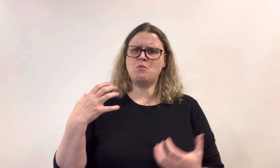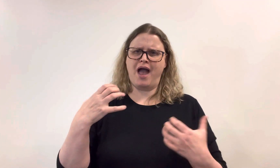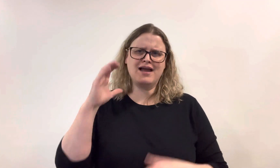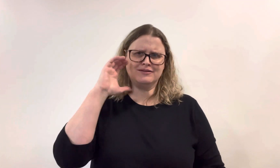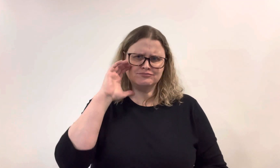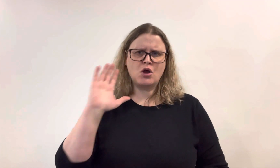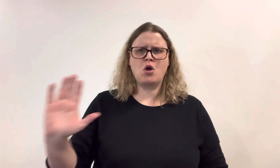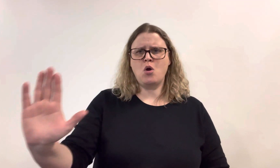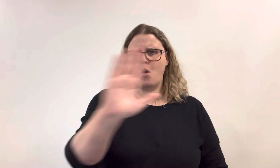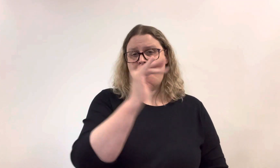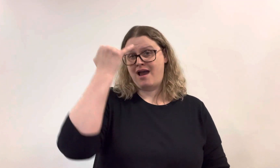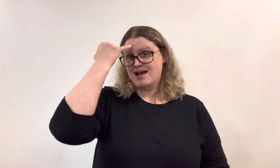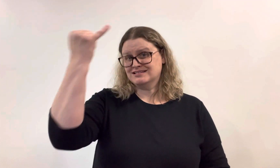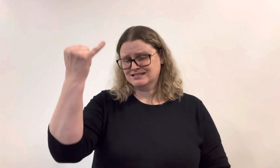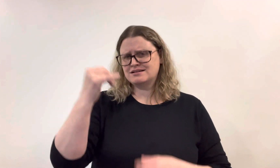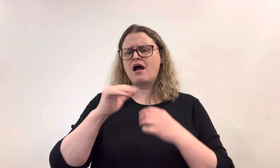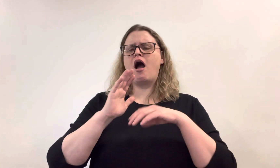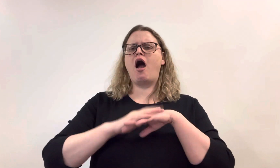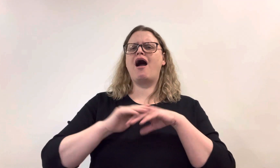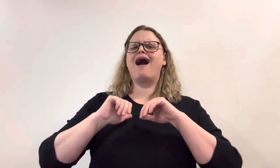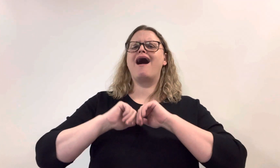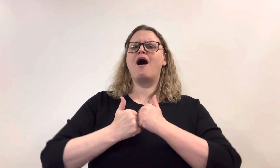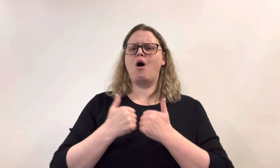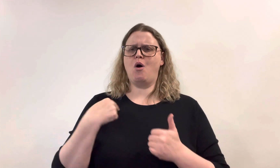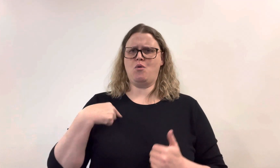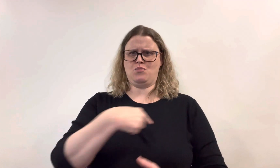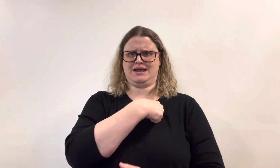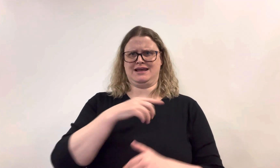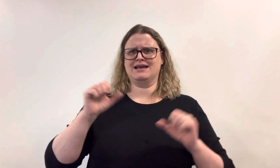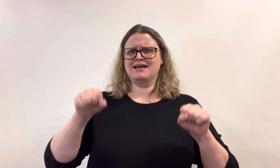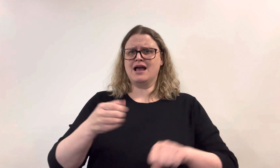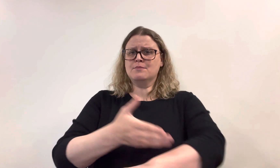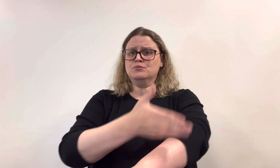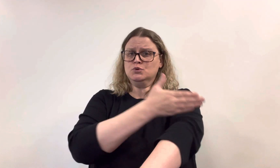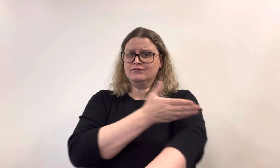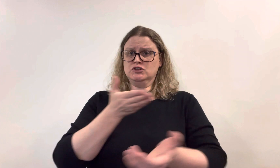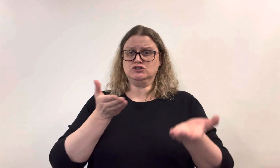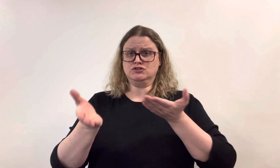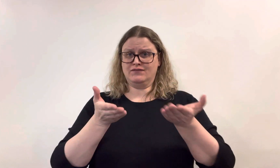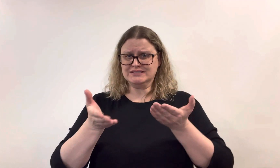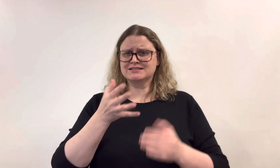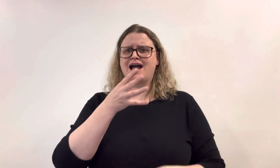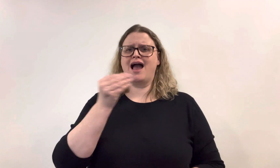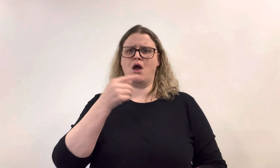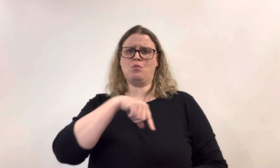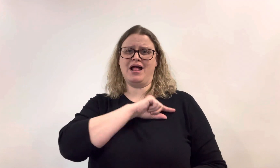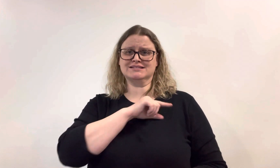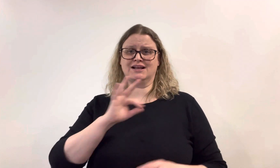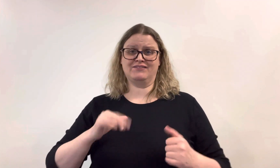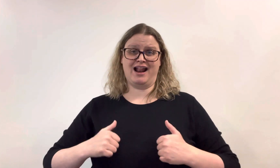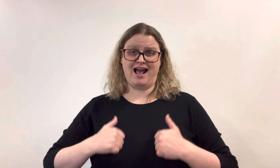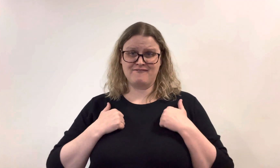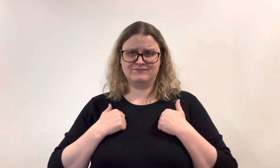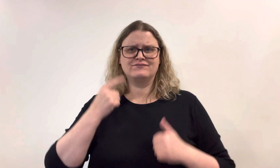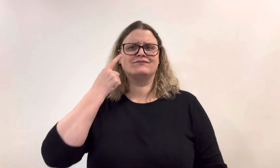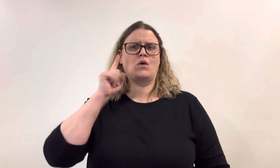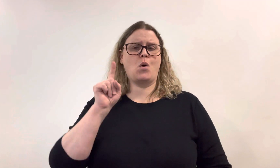with us to hear your ideas about how we can improve our services and quality of